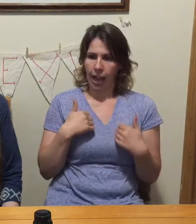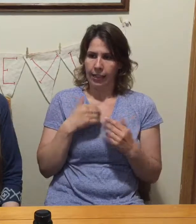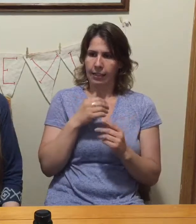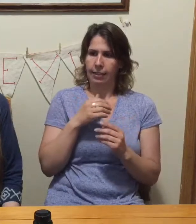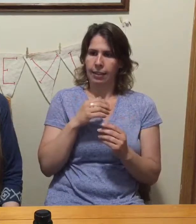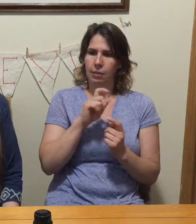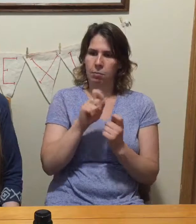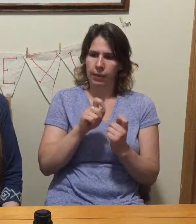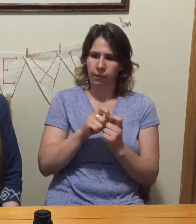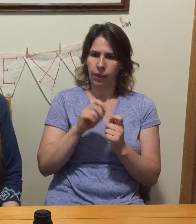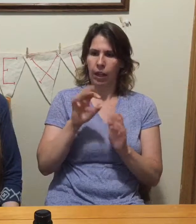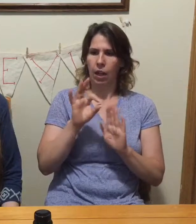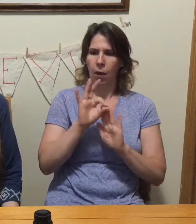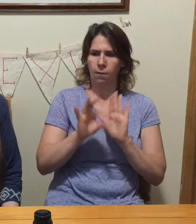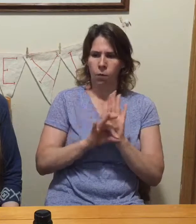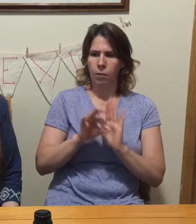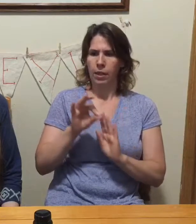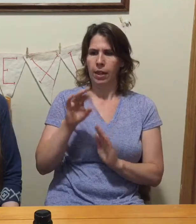with oxygen enhancement